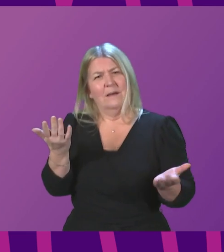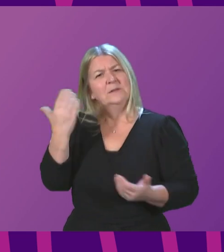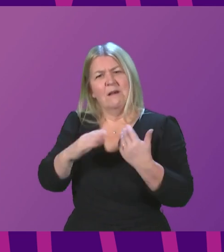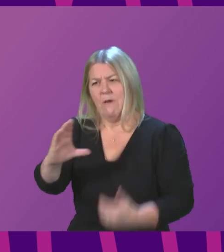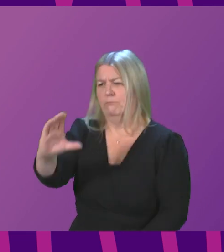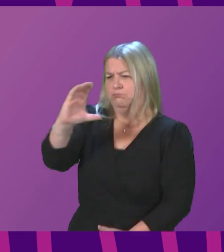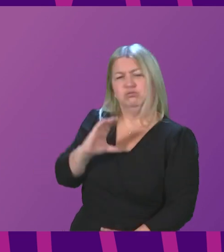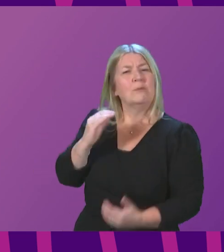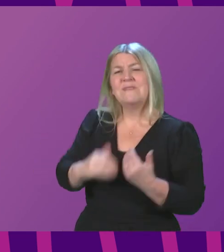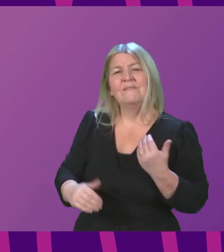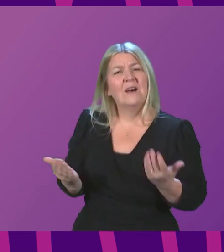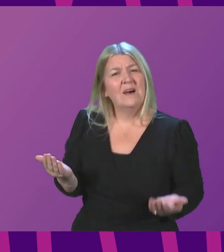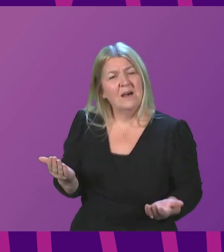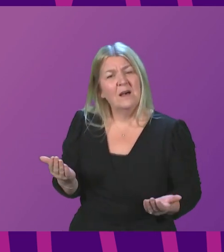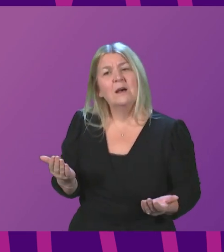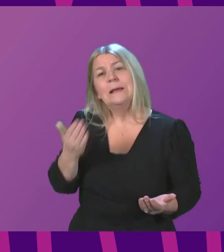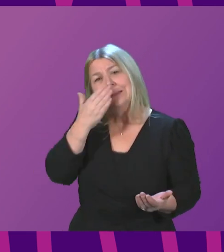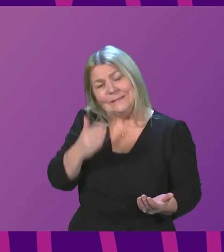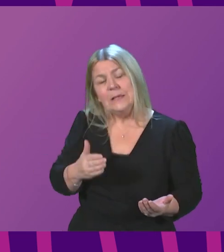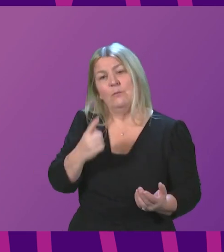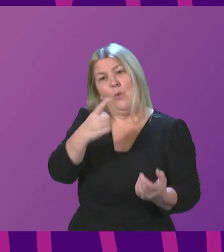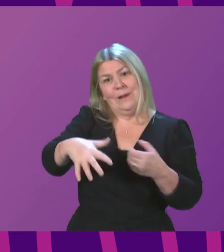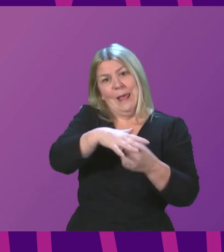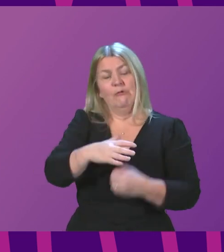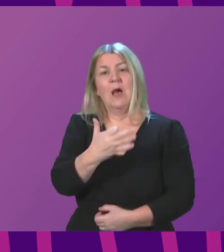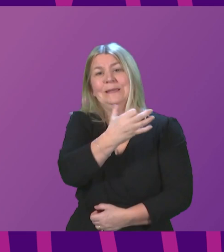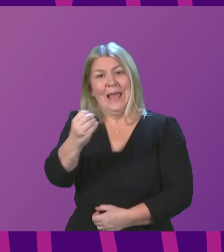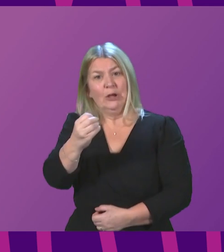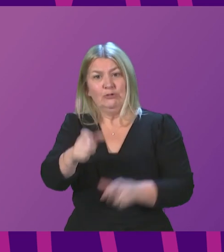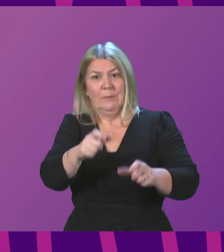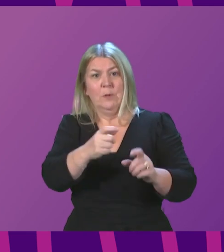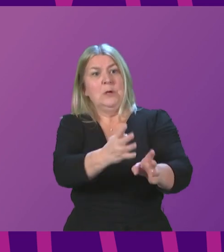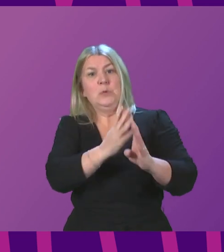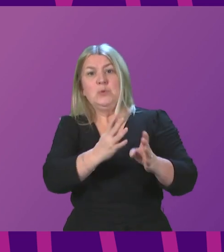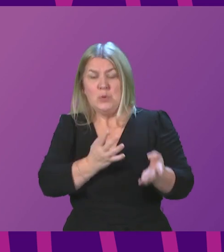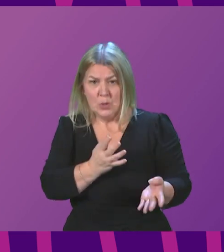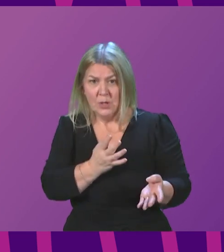recovery enterprises has had 900 attendances since opening in April delivering services